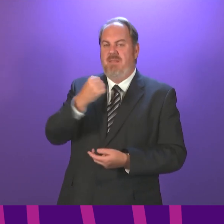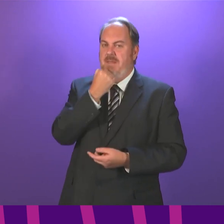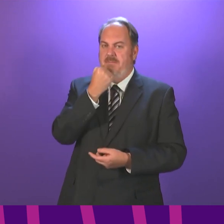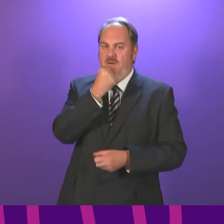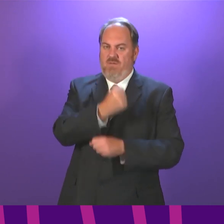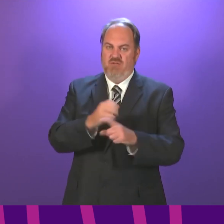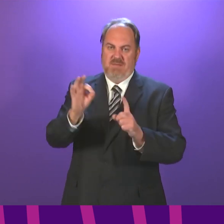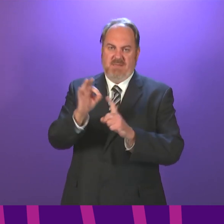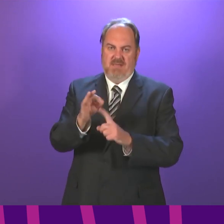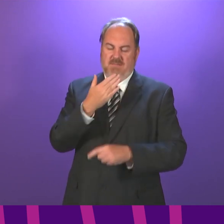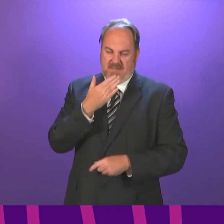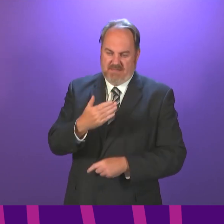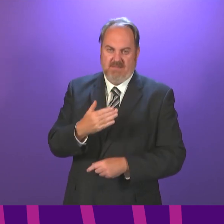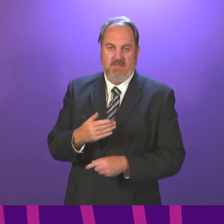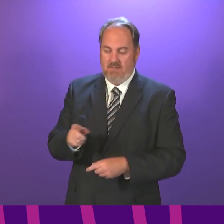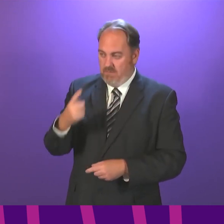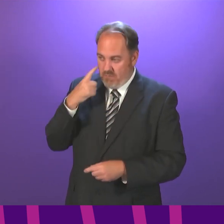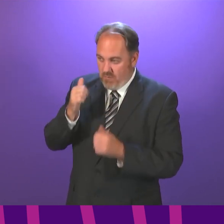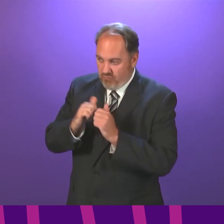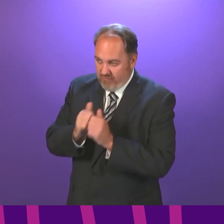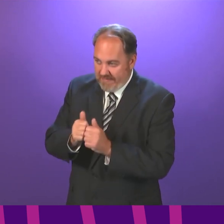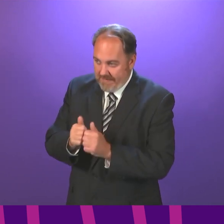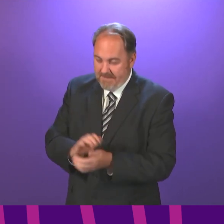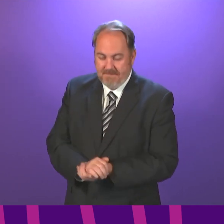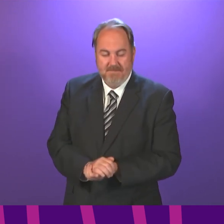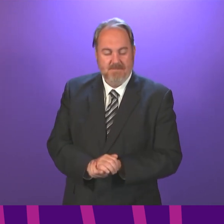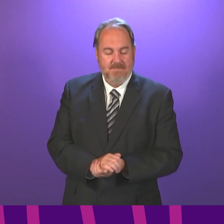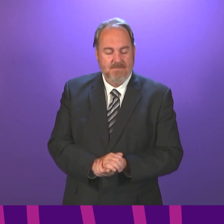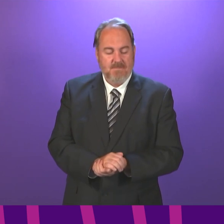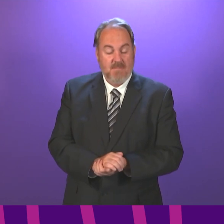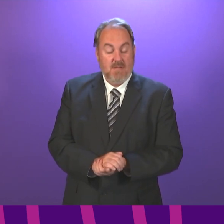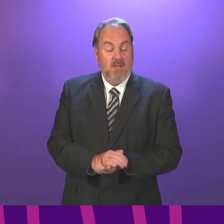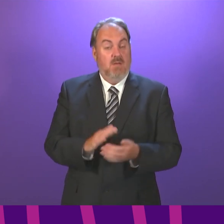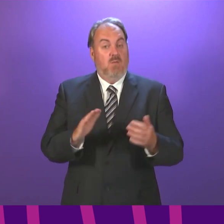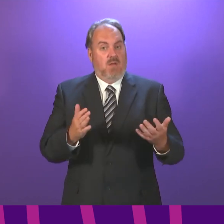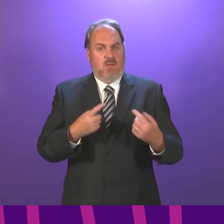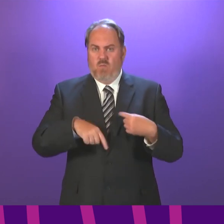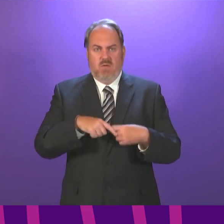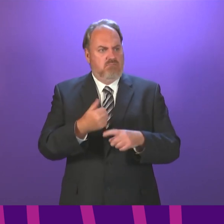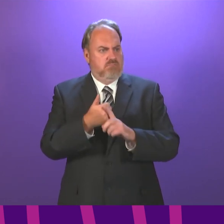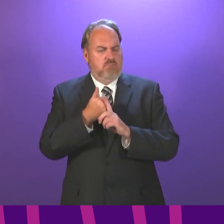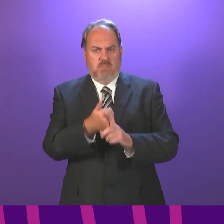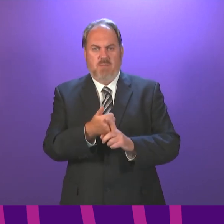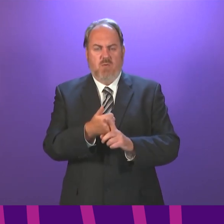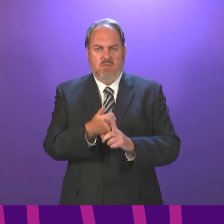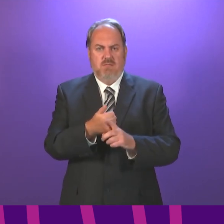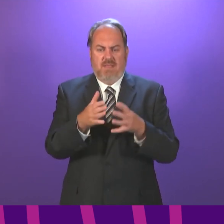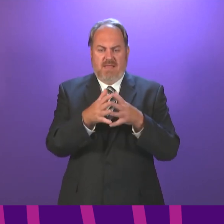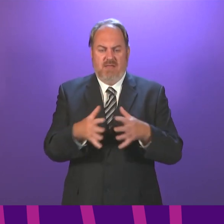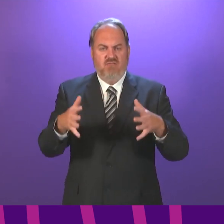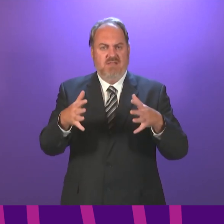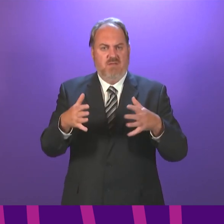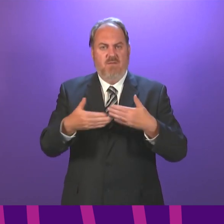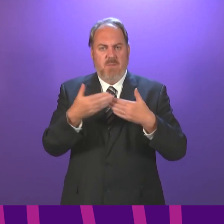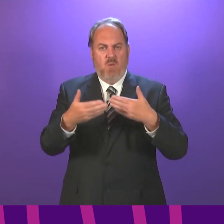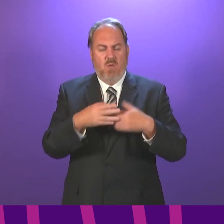First Minister. We continue to support expanded staffing across the National Health Service and, of course,